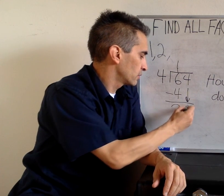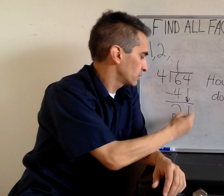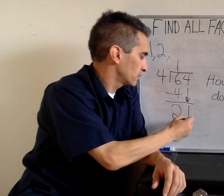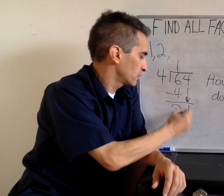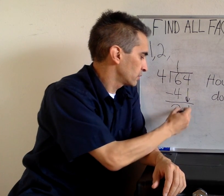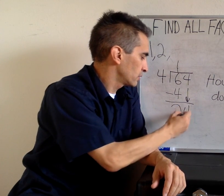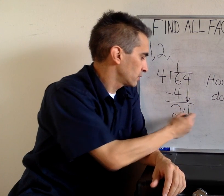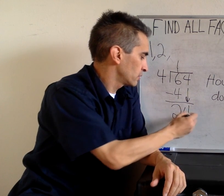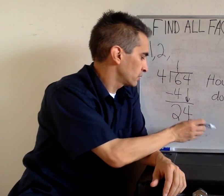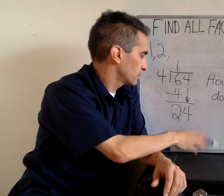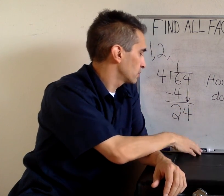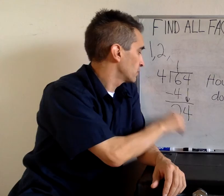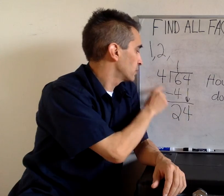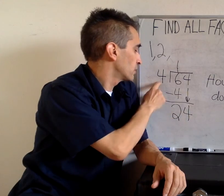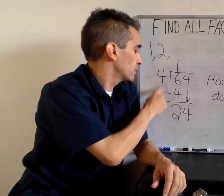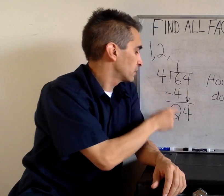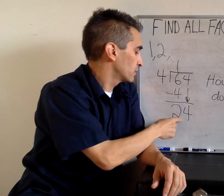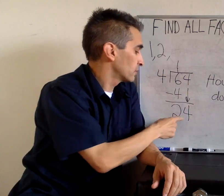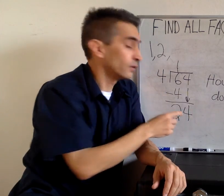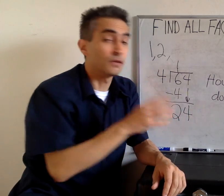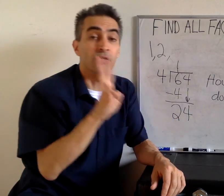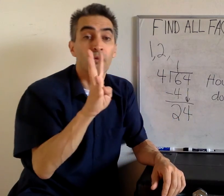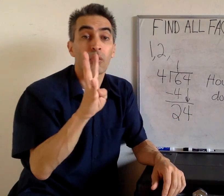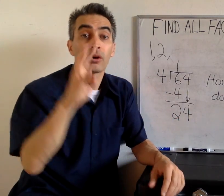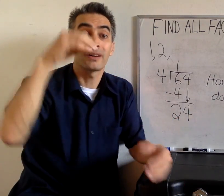Bring down the 4. 4 goes into 24.